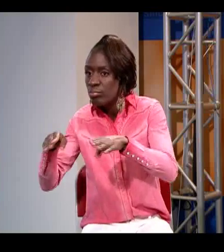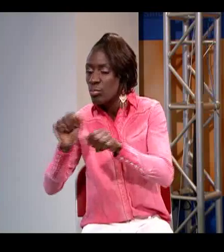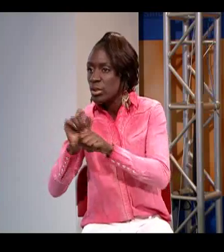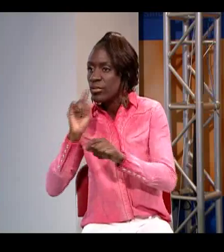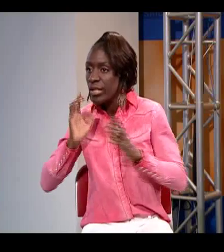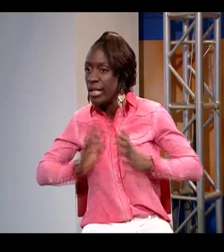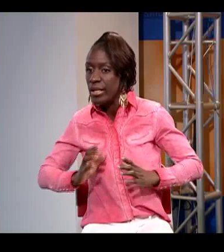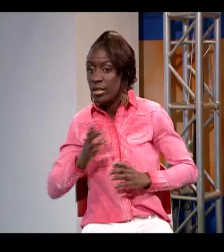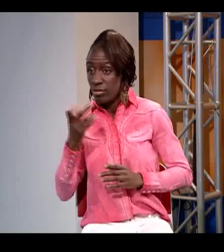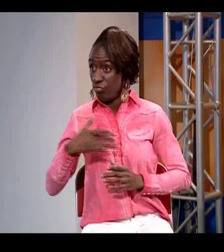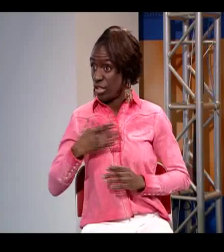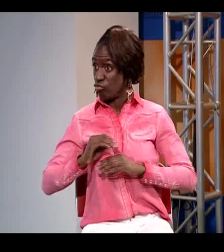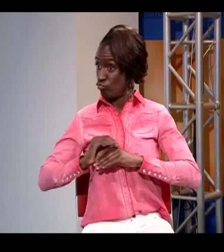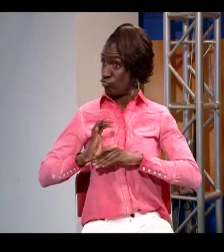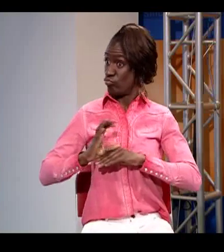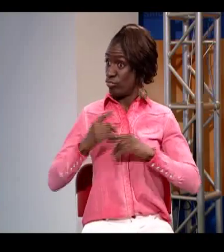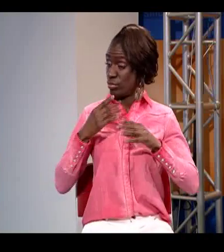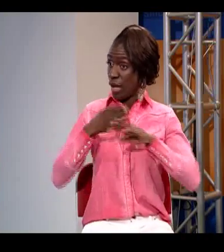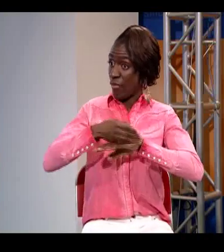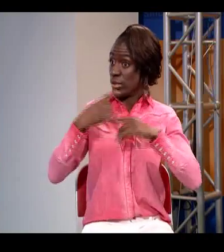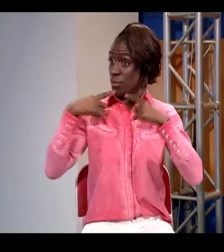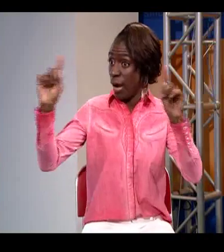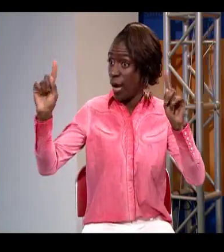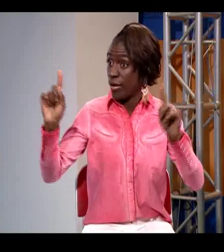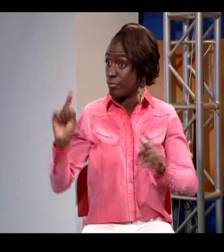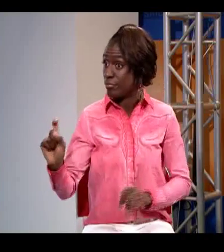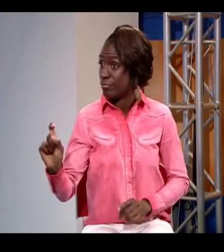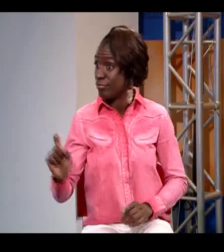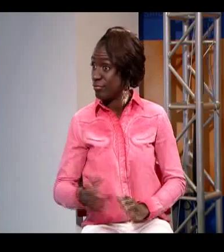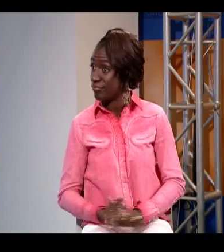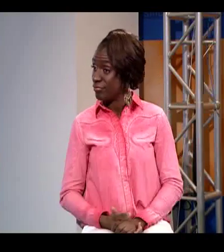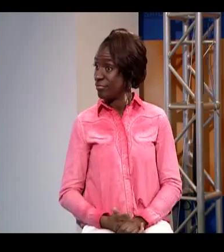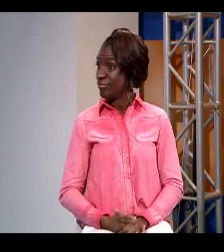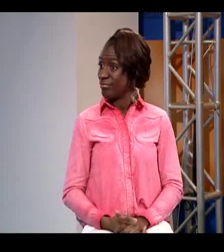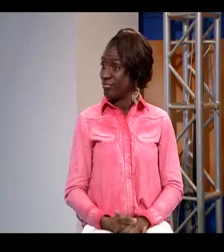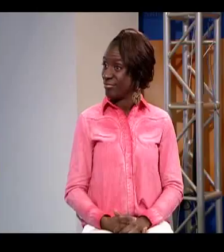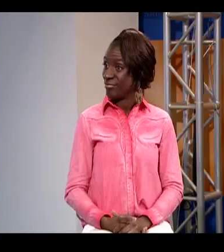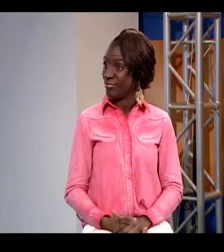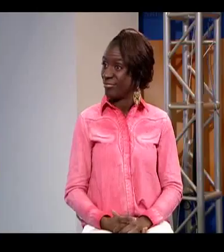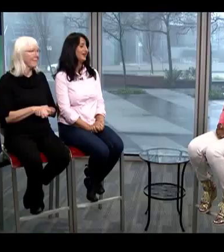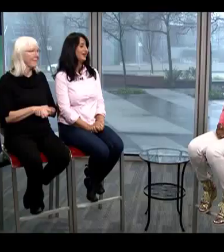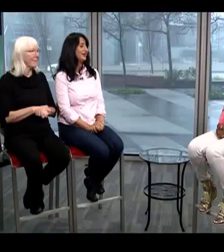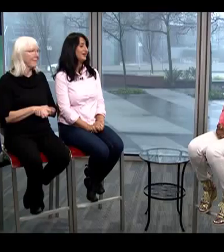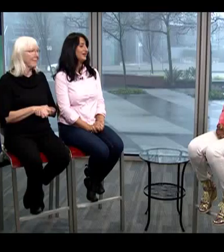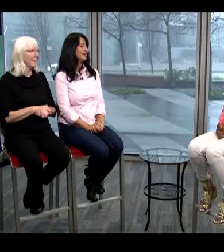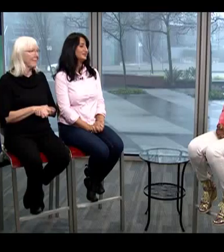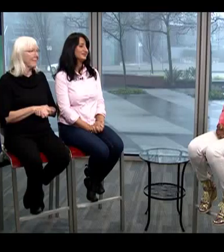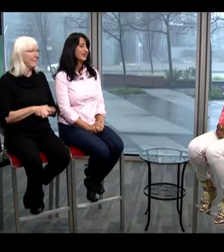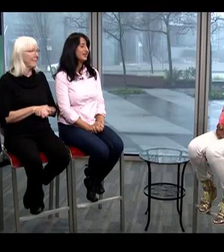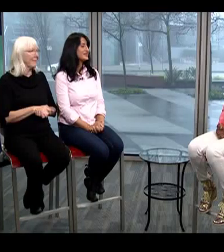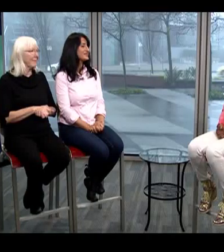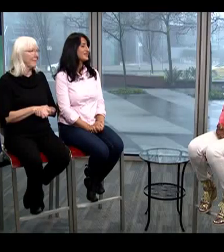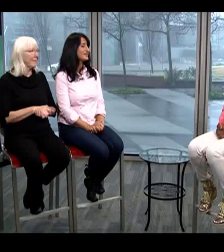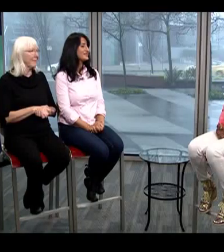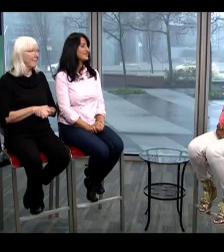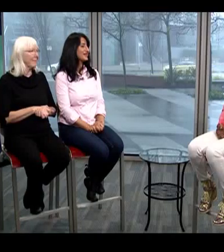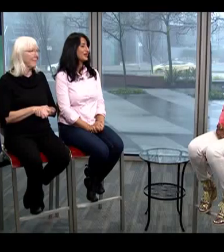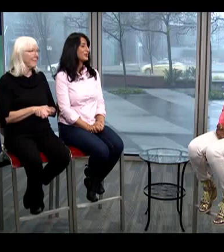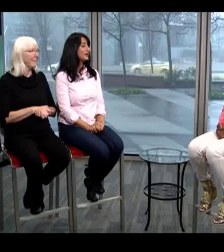breakthroughs in your work that have made you feel quite self-fulfilled after it's it's quite